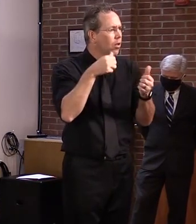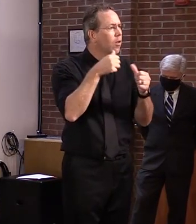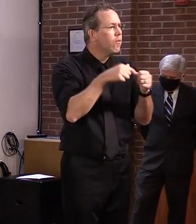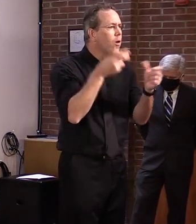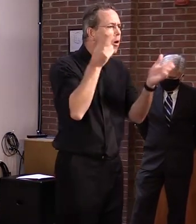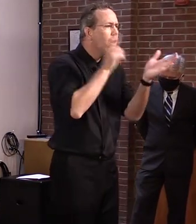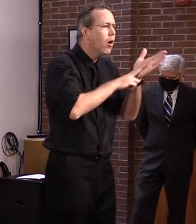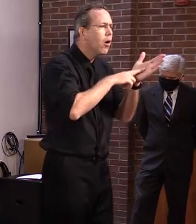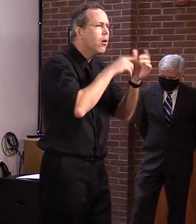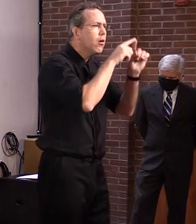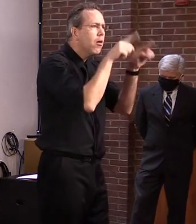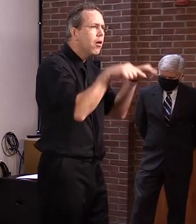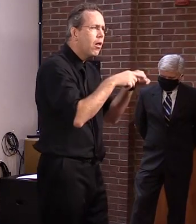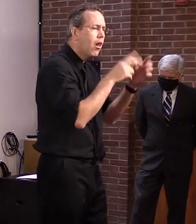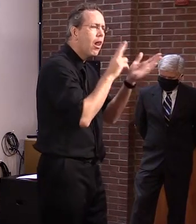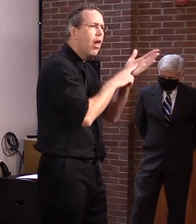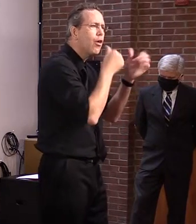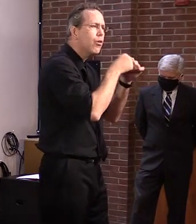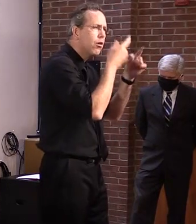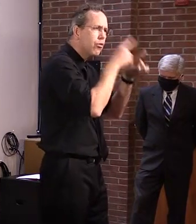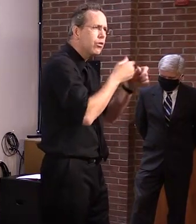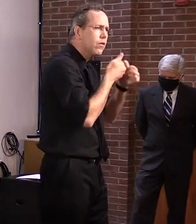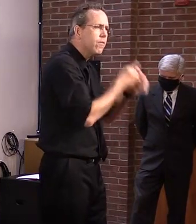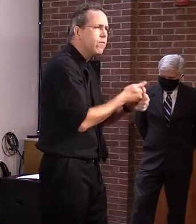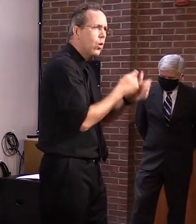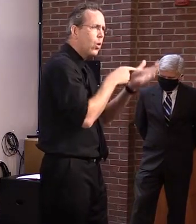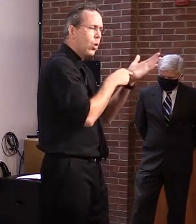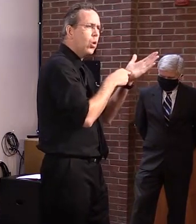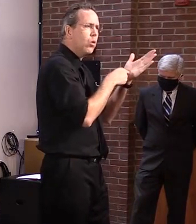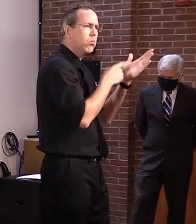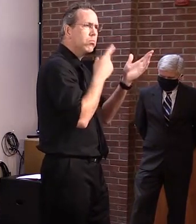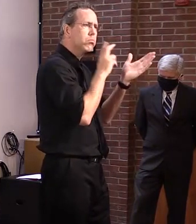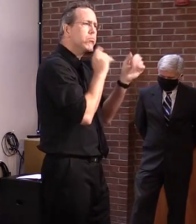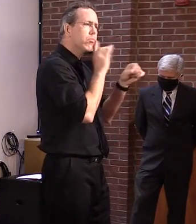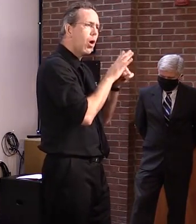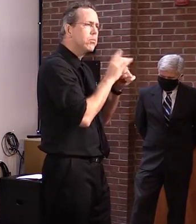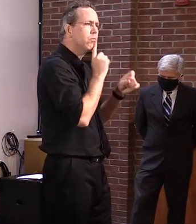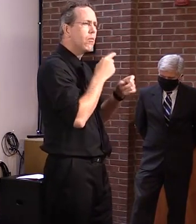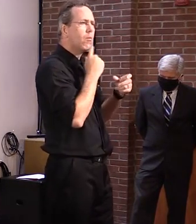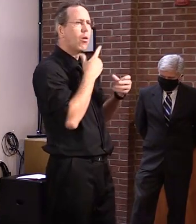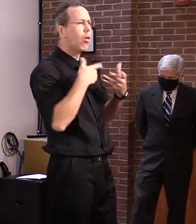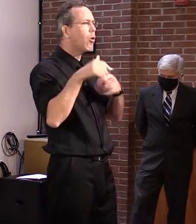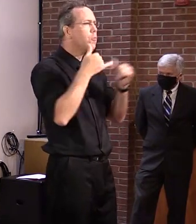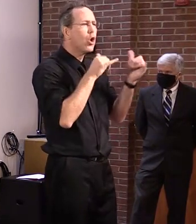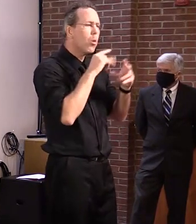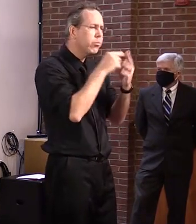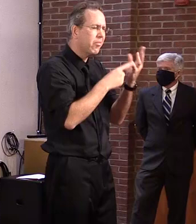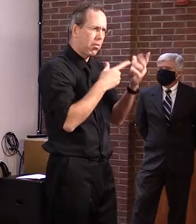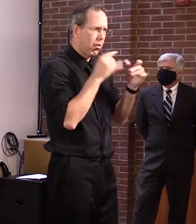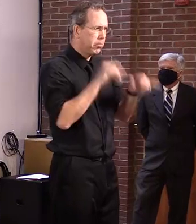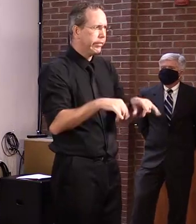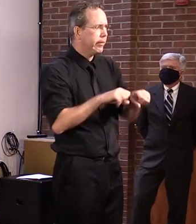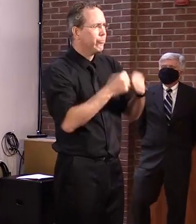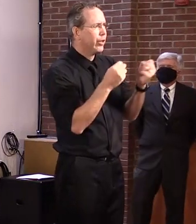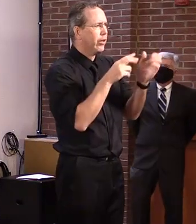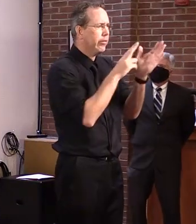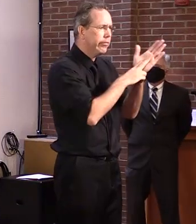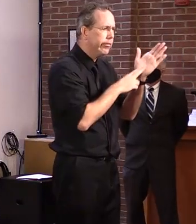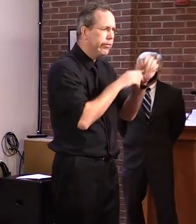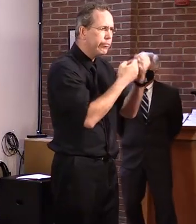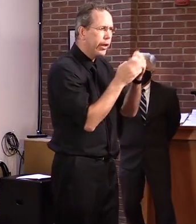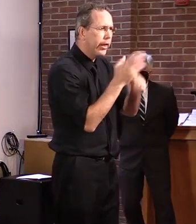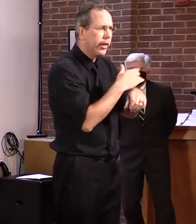might be able to expect hearing, like, weekly reports from the state from the number of students that do get sent home. I assume you'll be